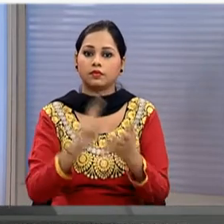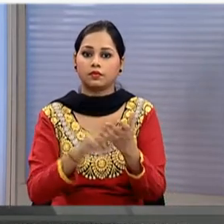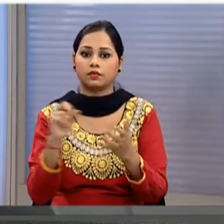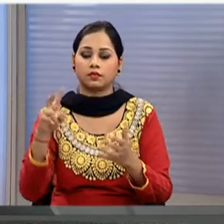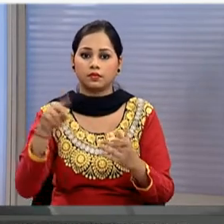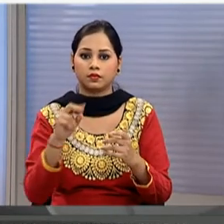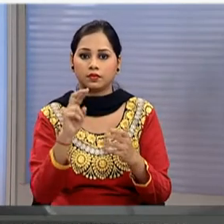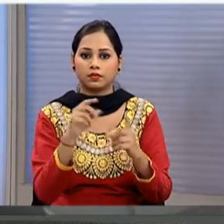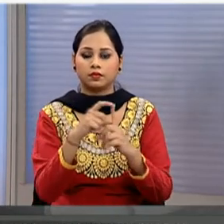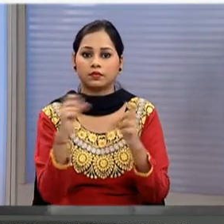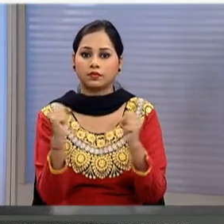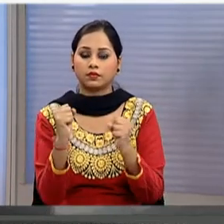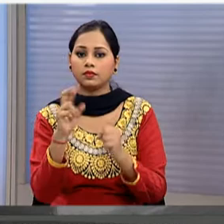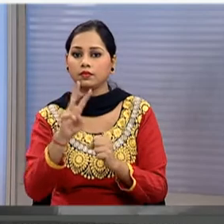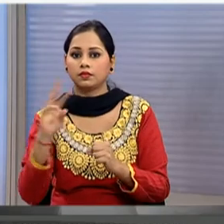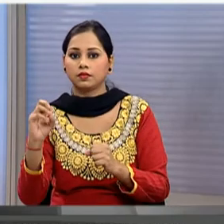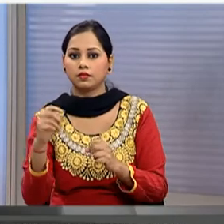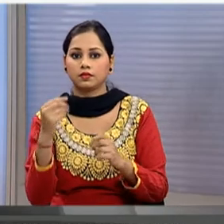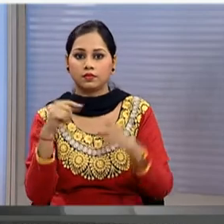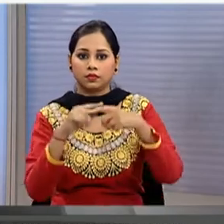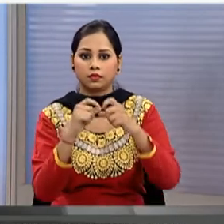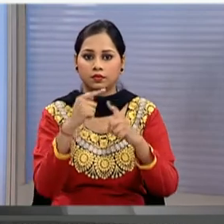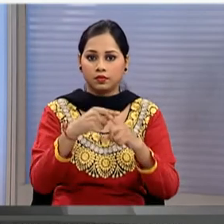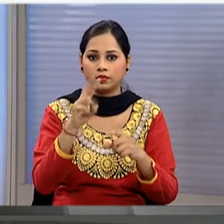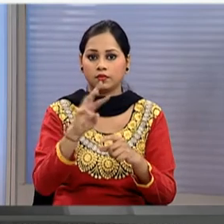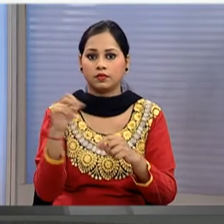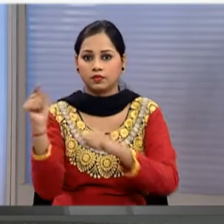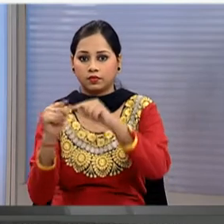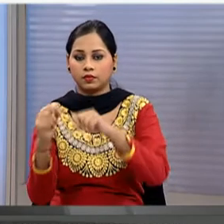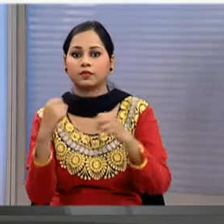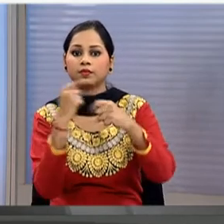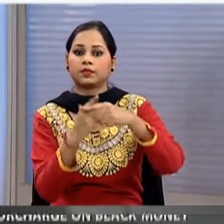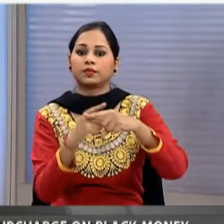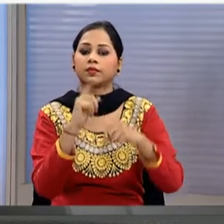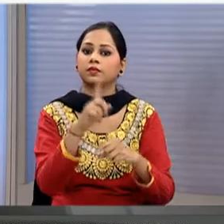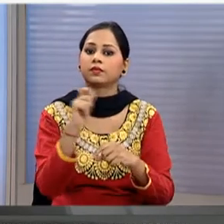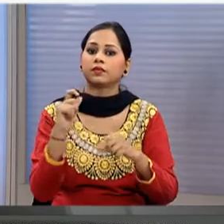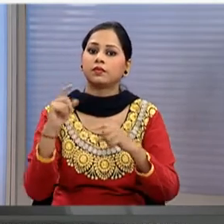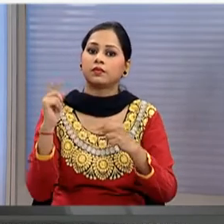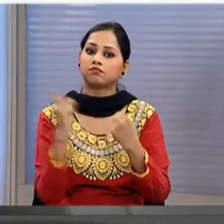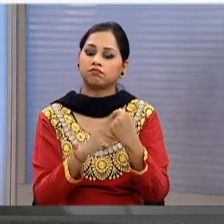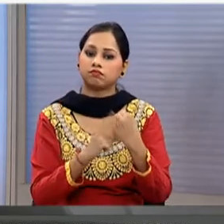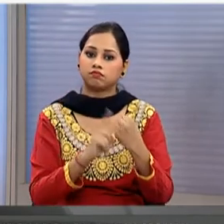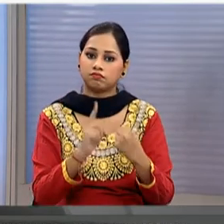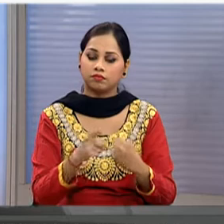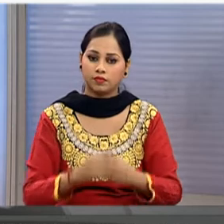and 30th of December will be taxed at 30 percent plus a 10 percent penalty